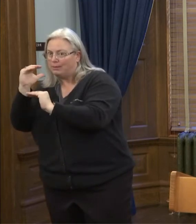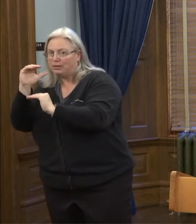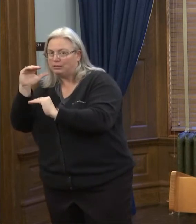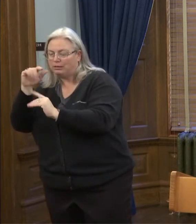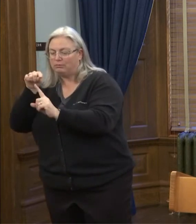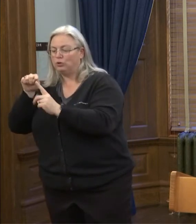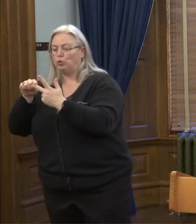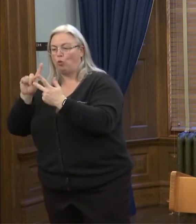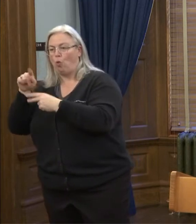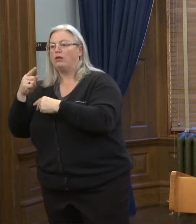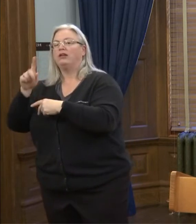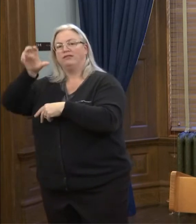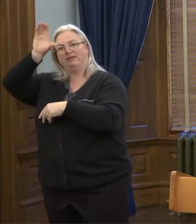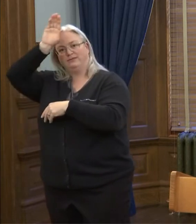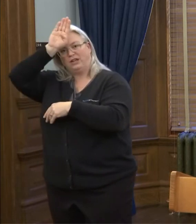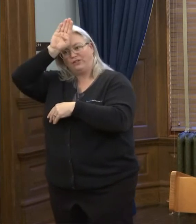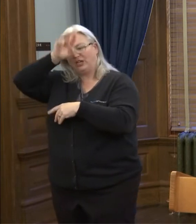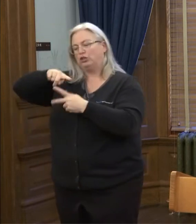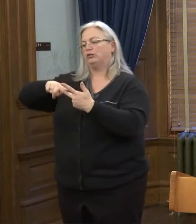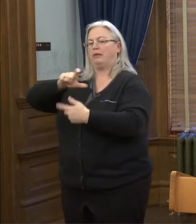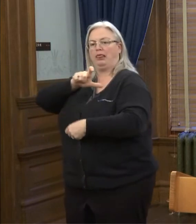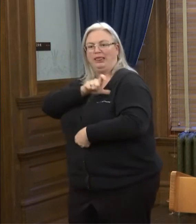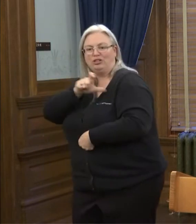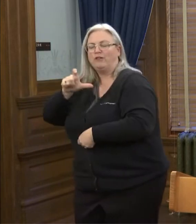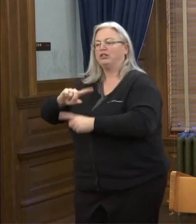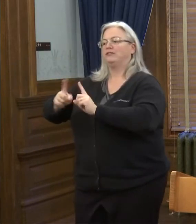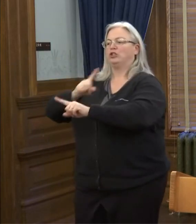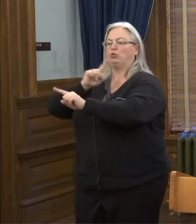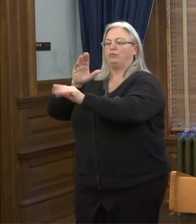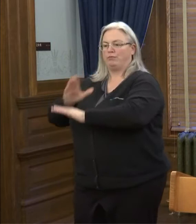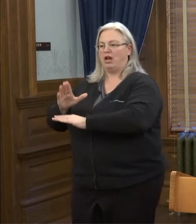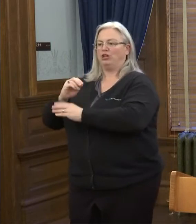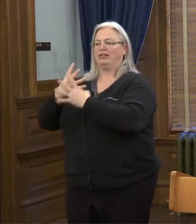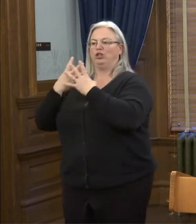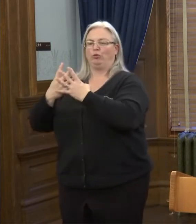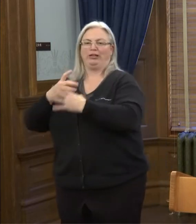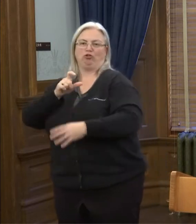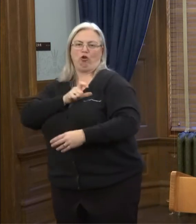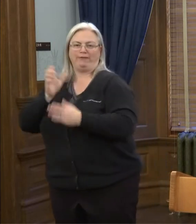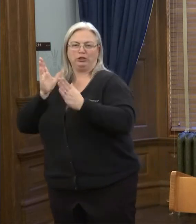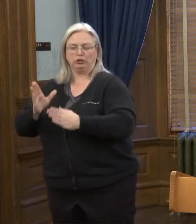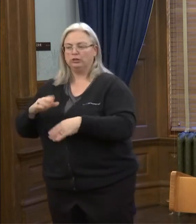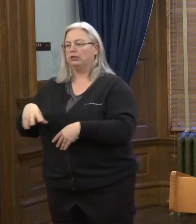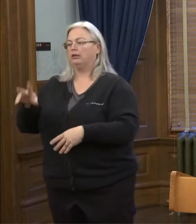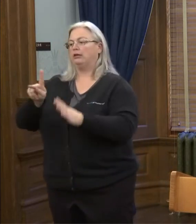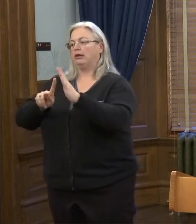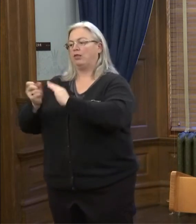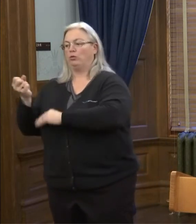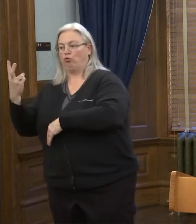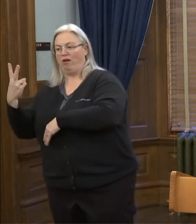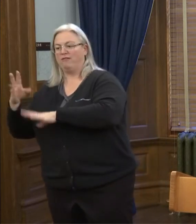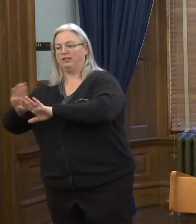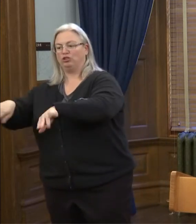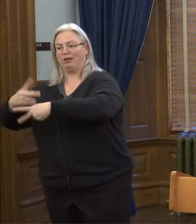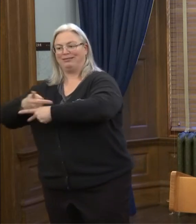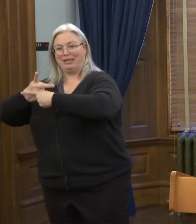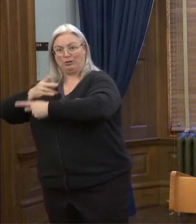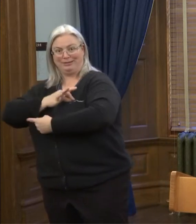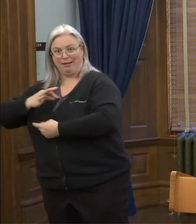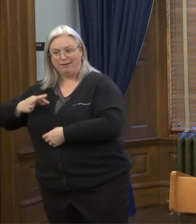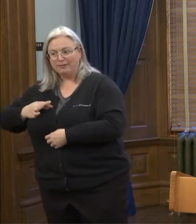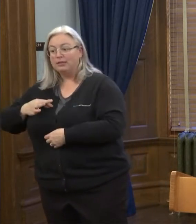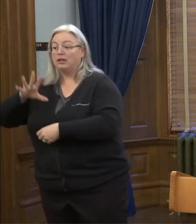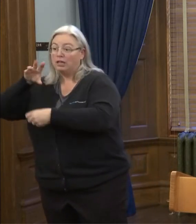firefighters, police officers, first responders, and correction officers, K-12 and child care staff,